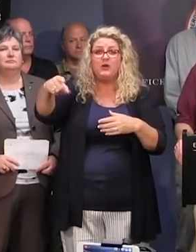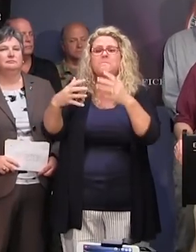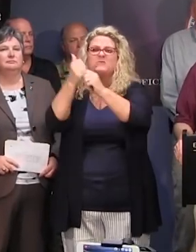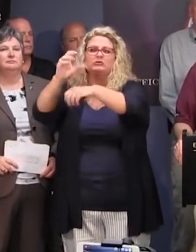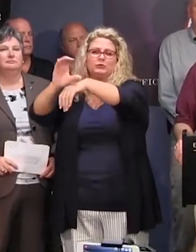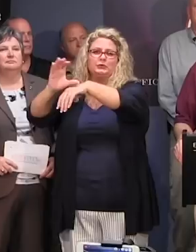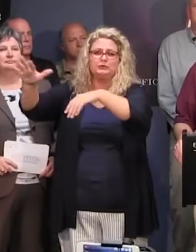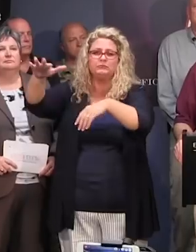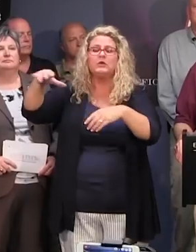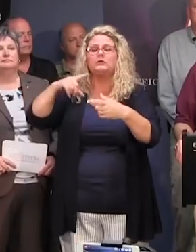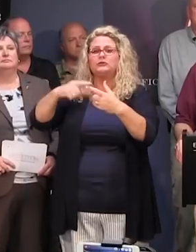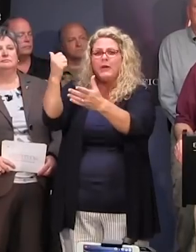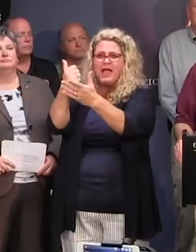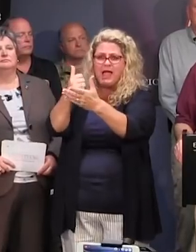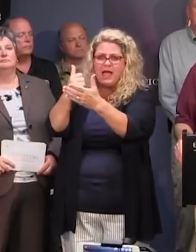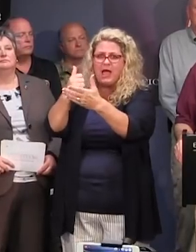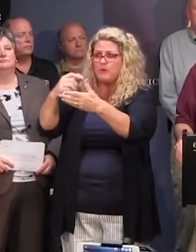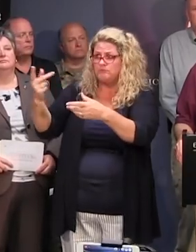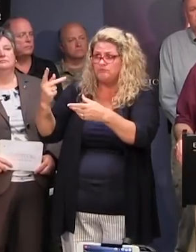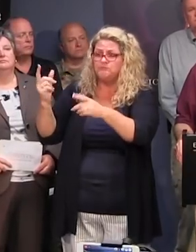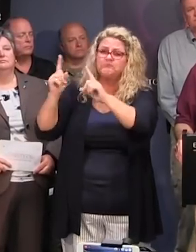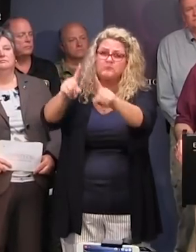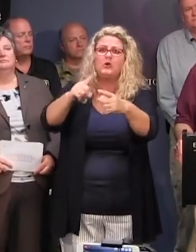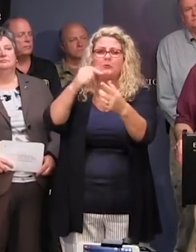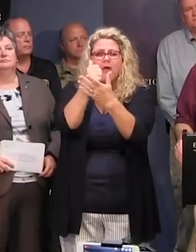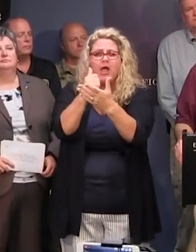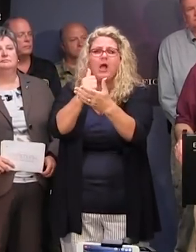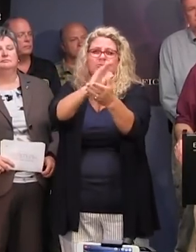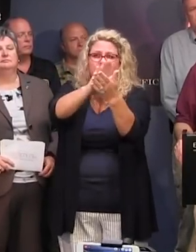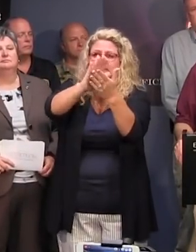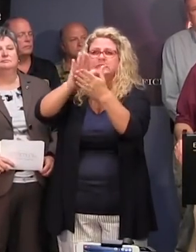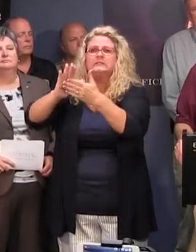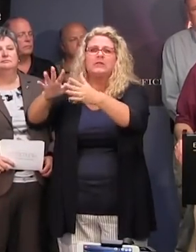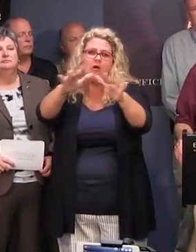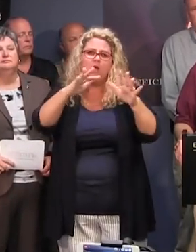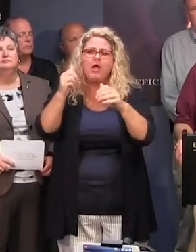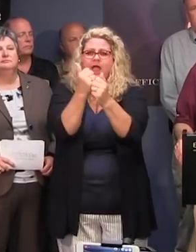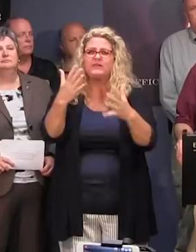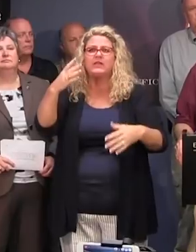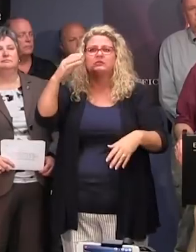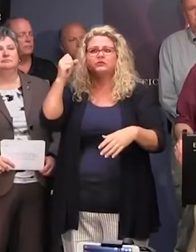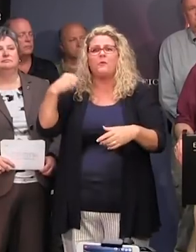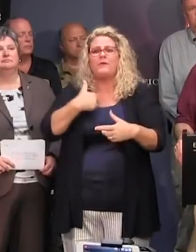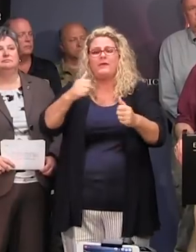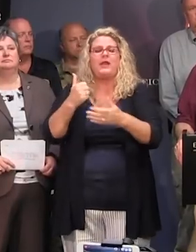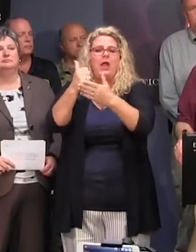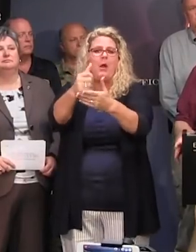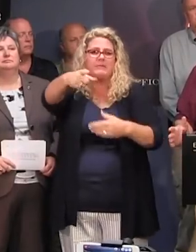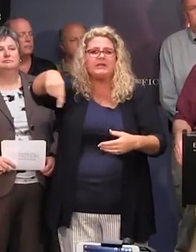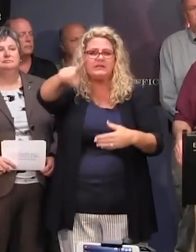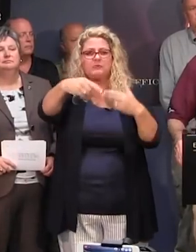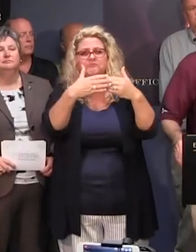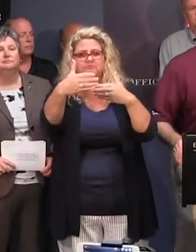community, to get help to those individuals and start mucking and gutting on day one so that we can do the longer-term recovery over time.